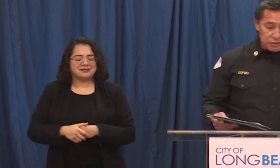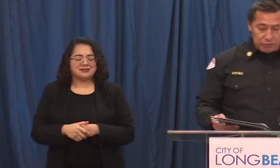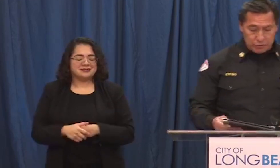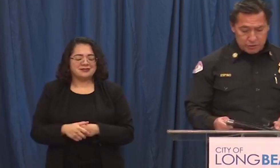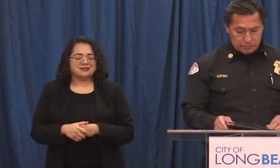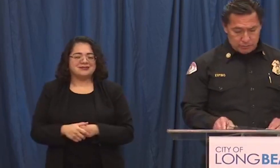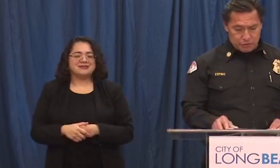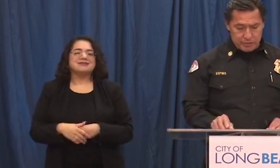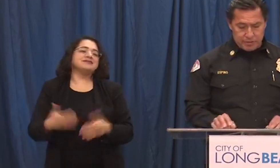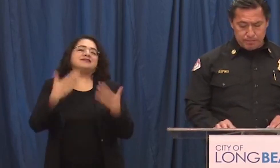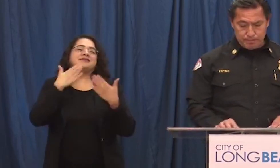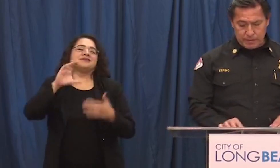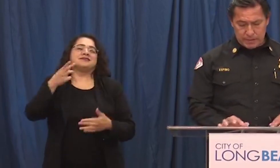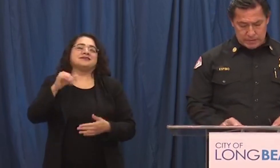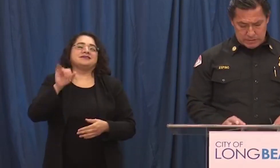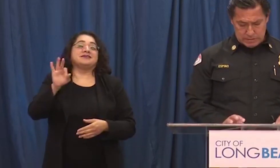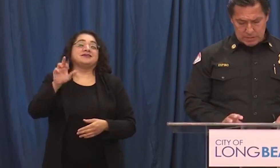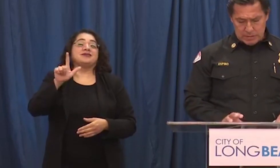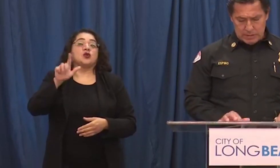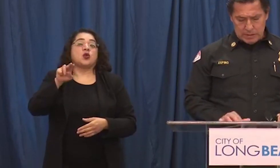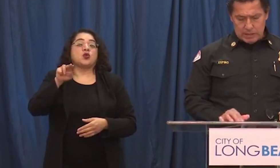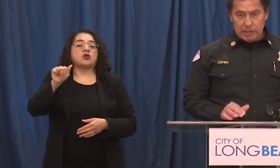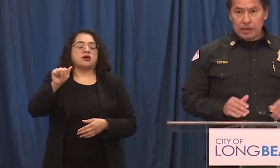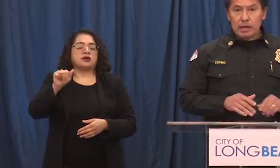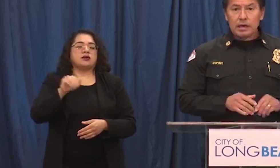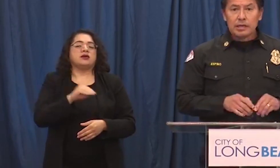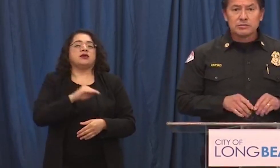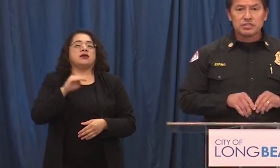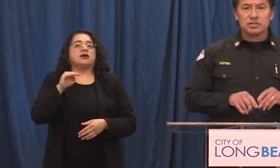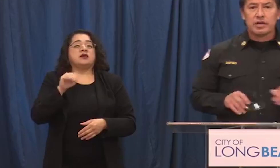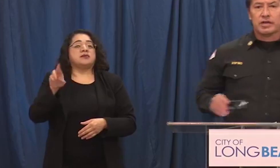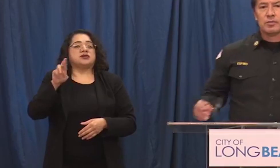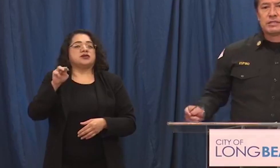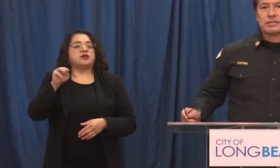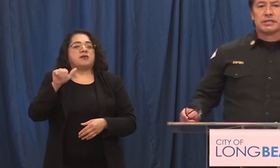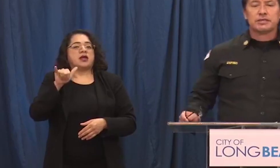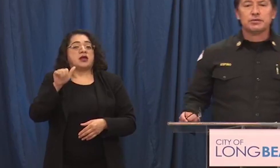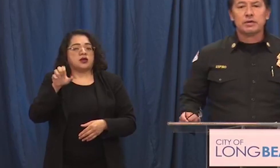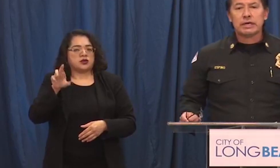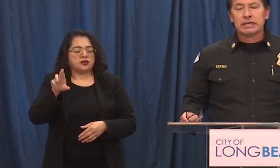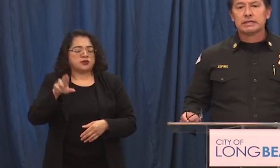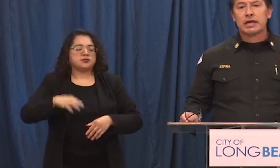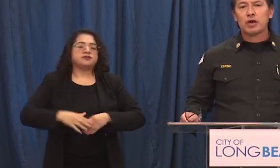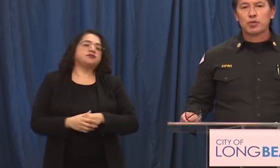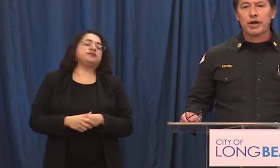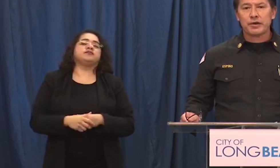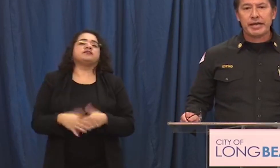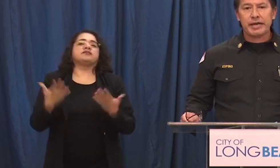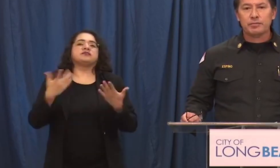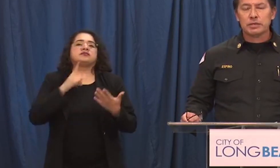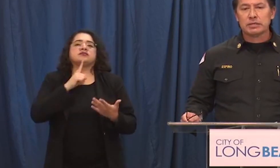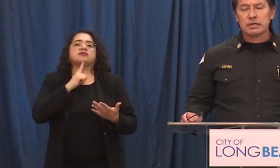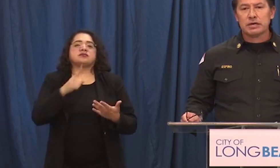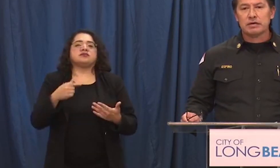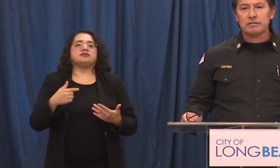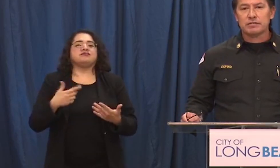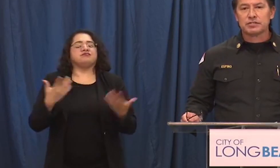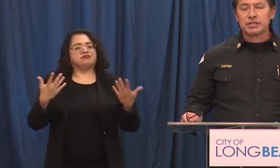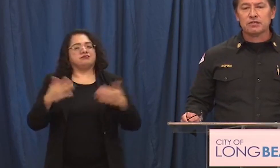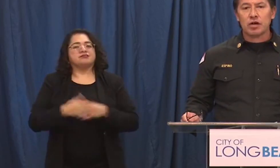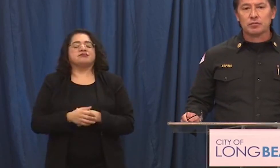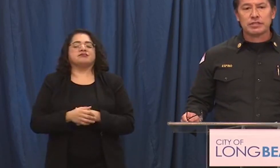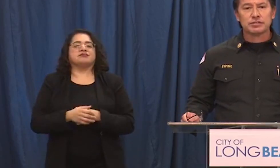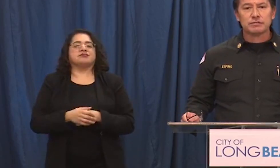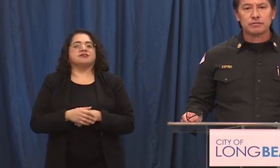thank you chief luna mr mayor let me just start out by telling you uh how proud I am of